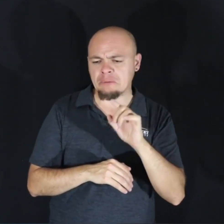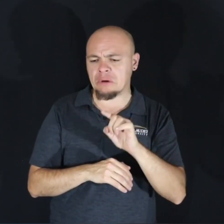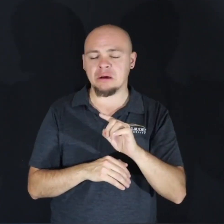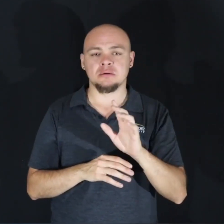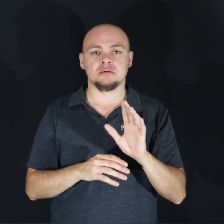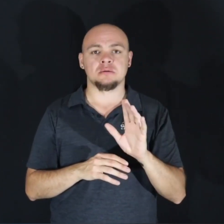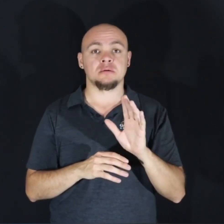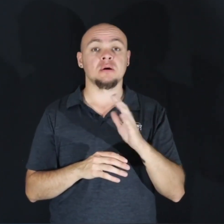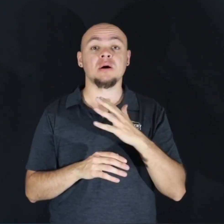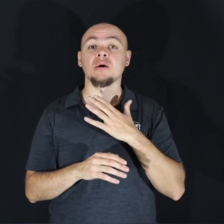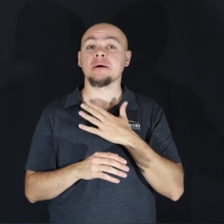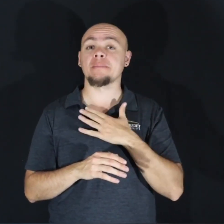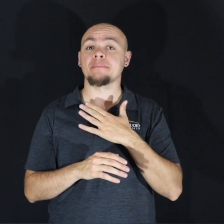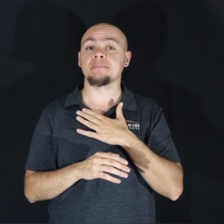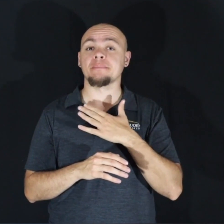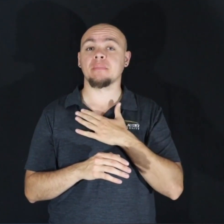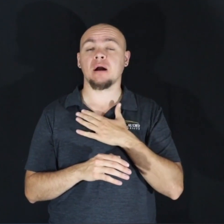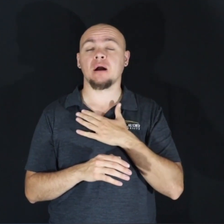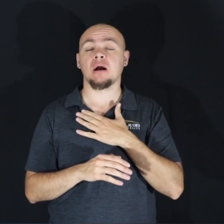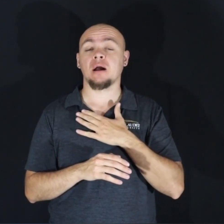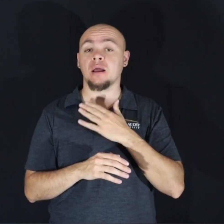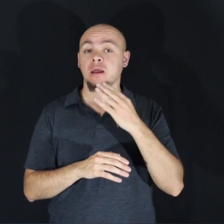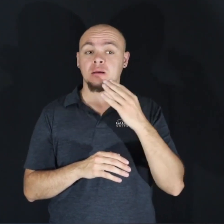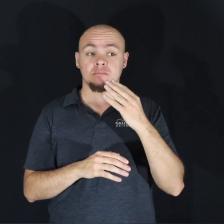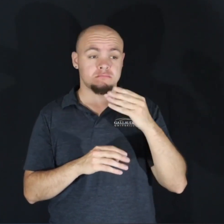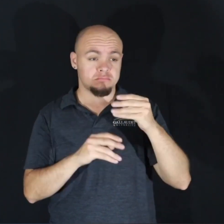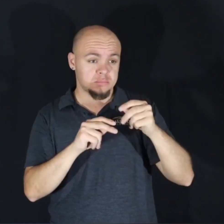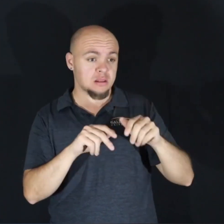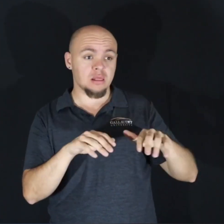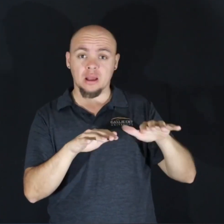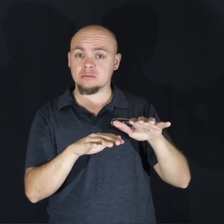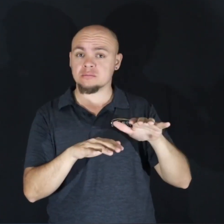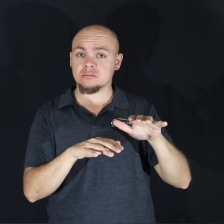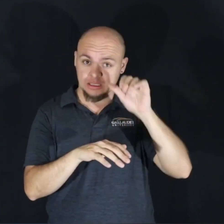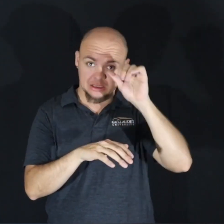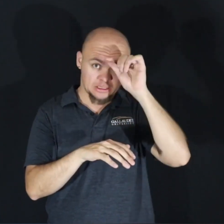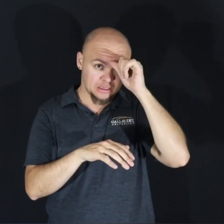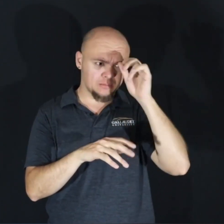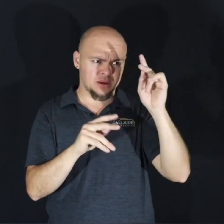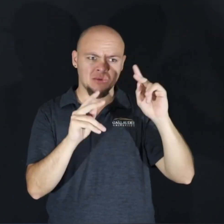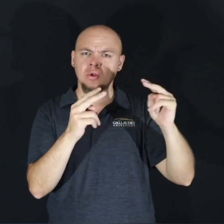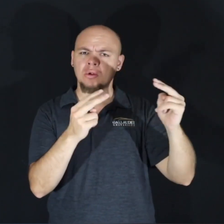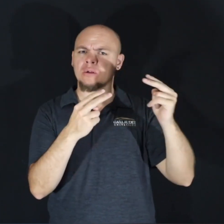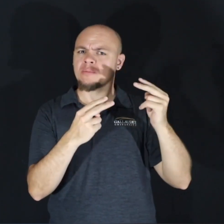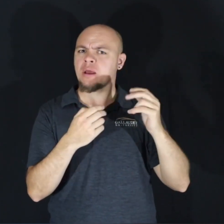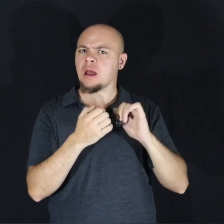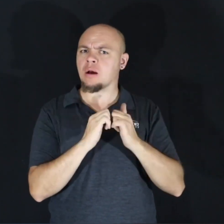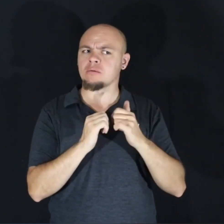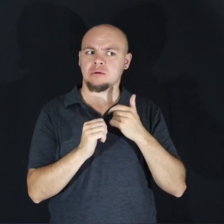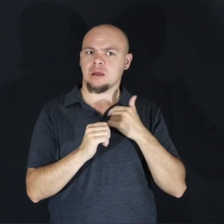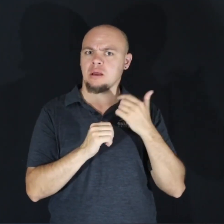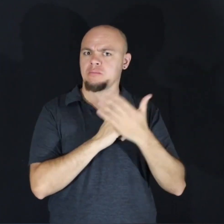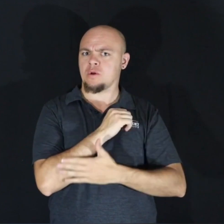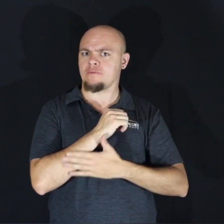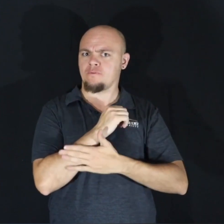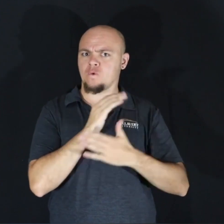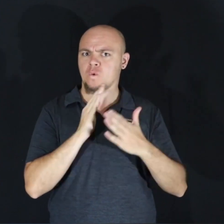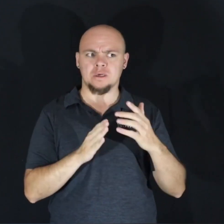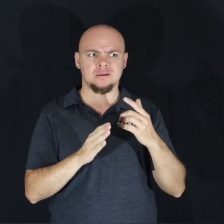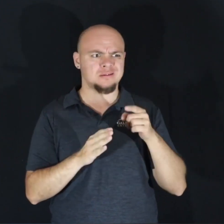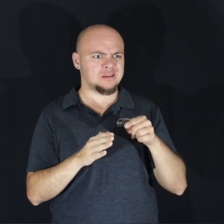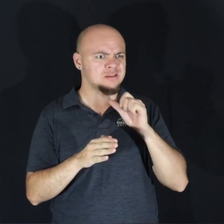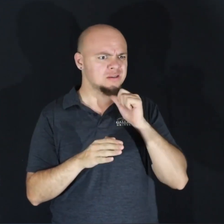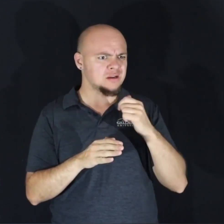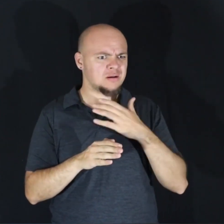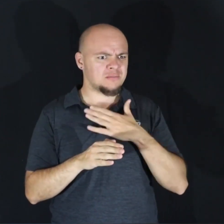Or when I go to visit my homeland and people there treat me as though I'm a foreigner, as if this isn't my